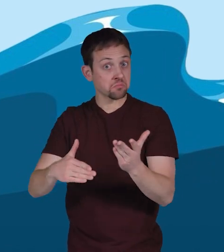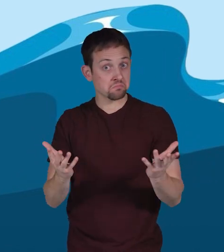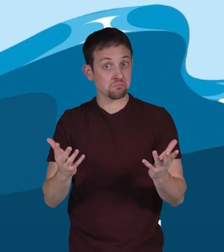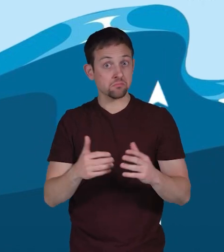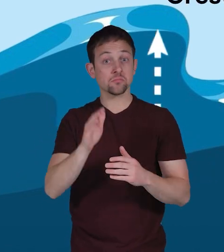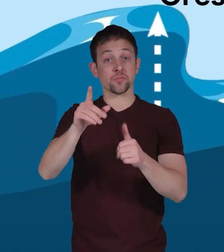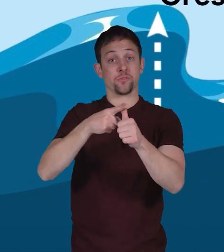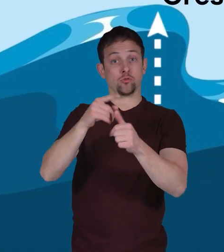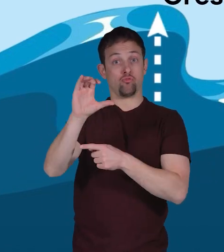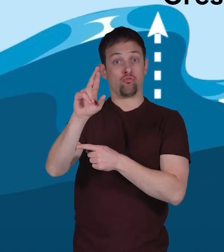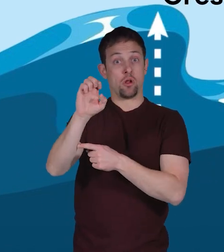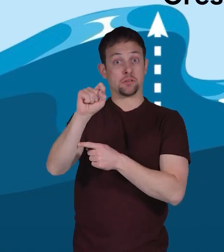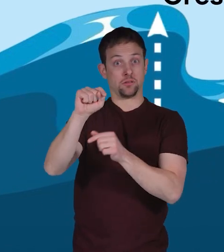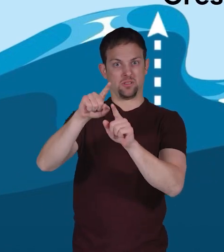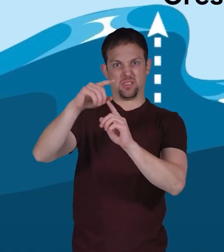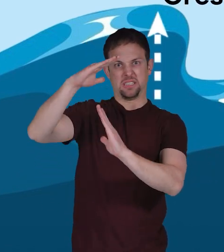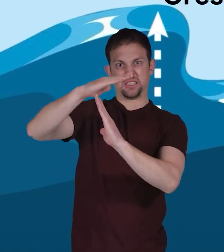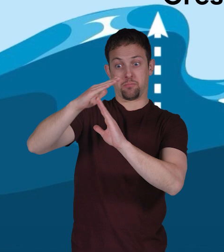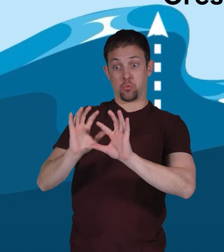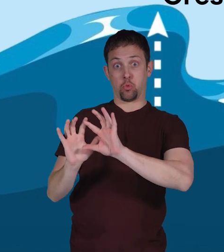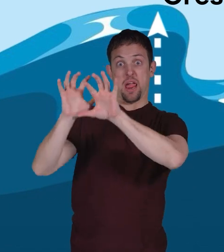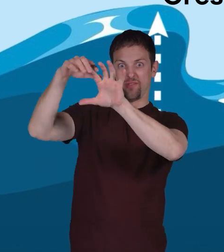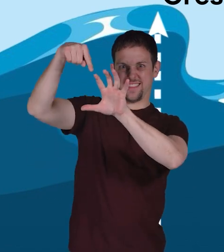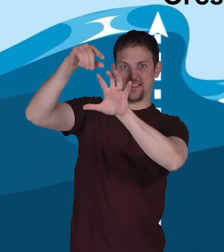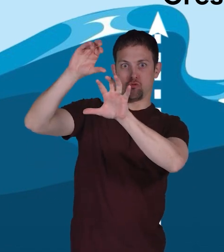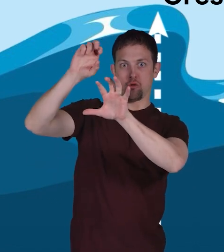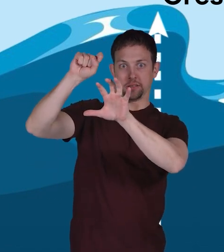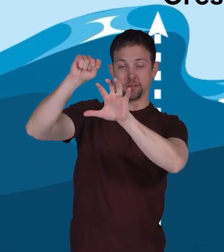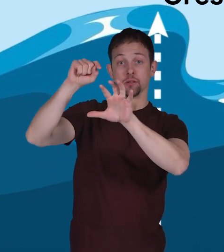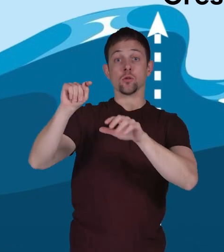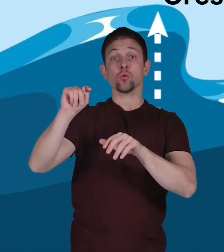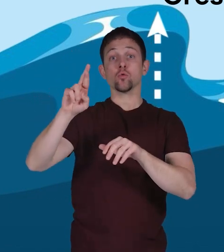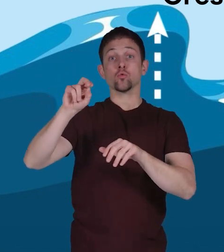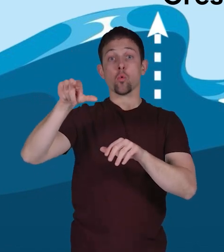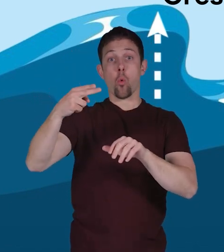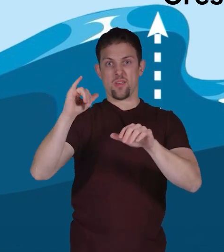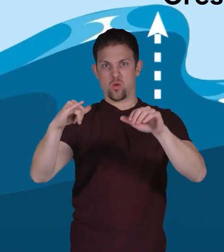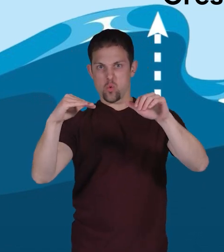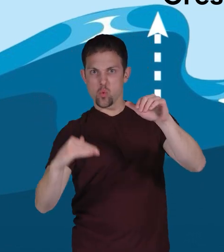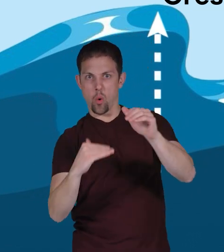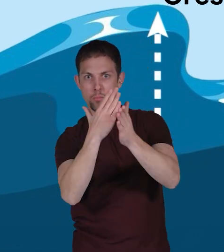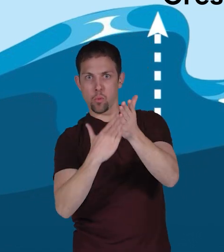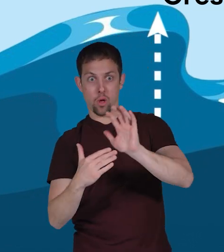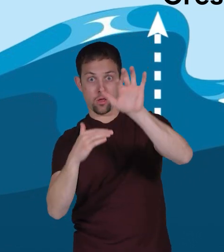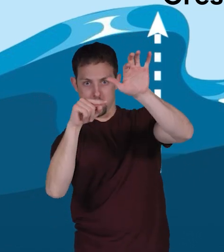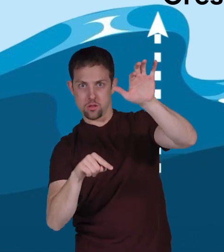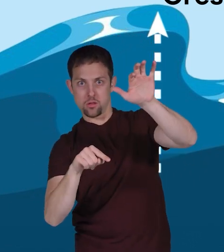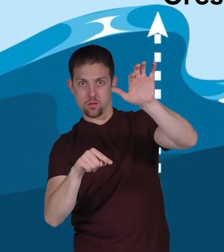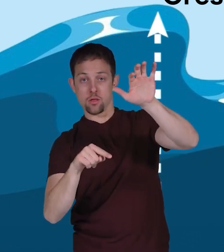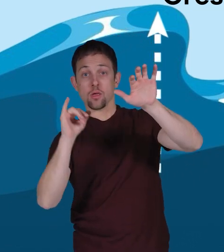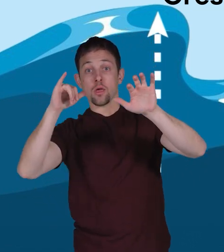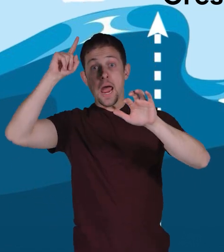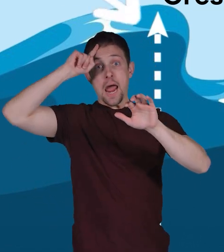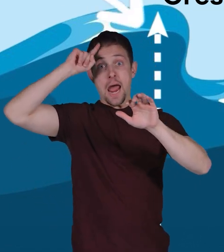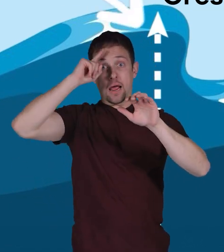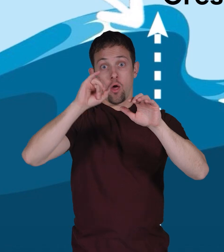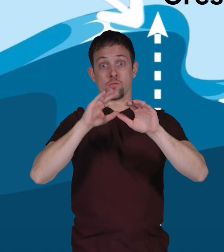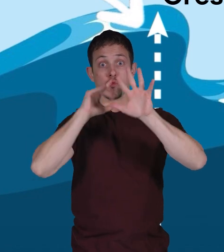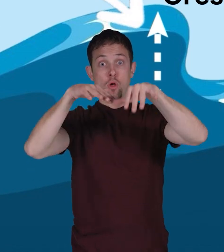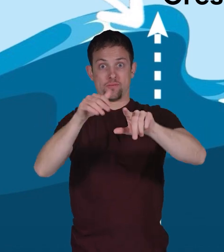The crest is the top of the wave, and the trough is the lowest part. The height of a wave is the